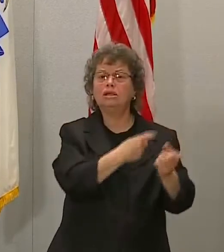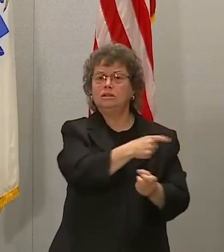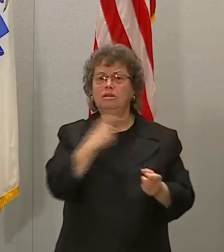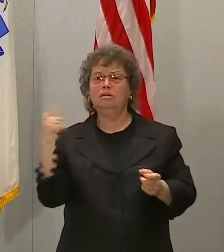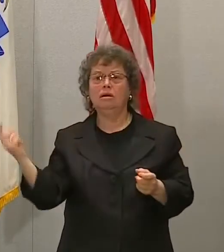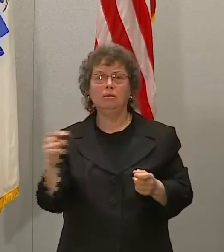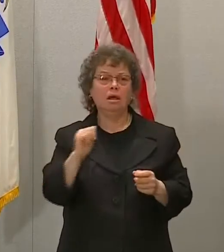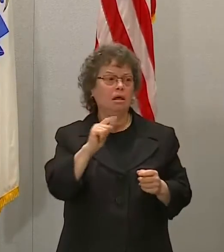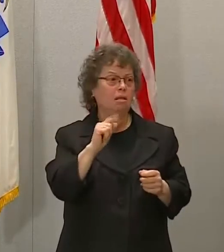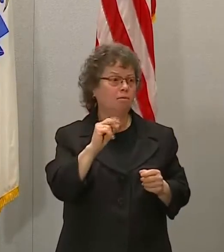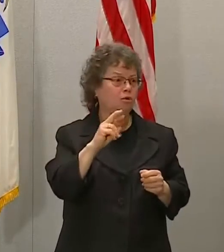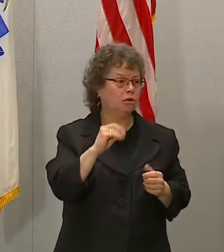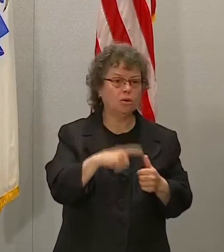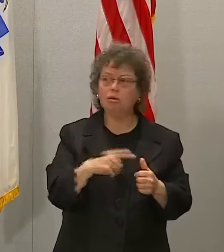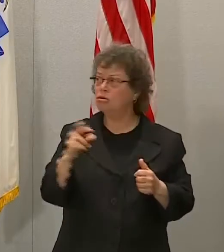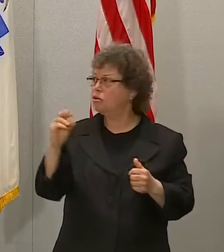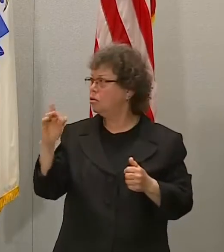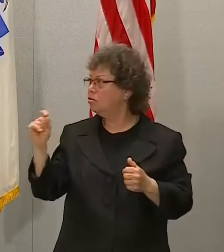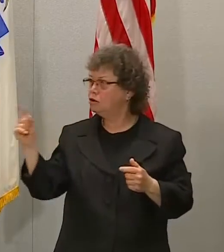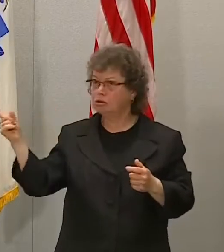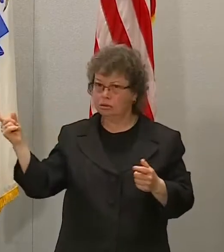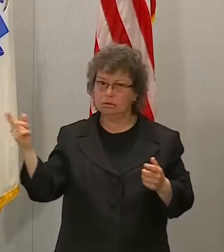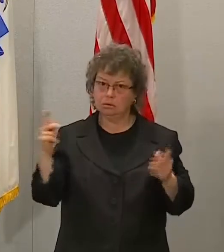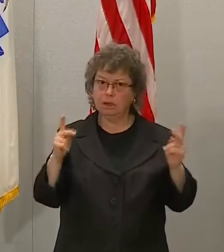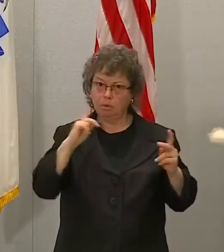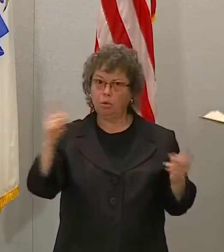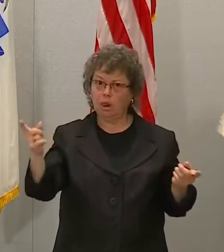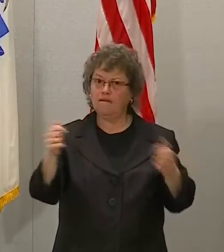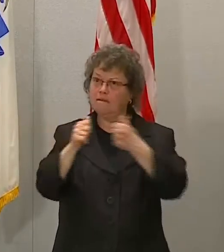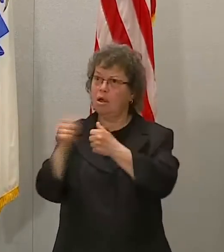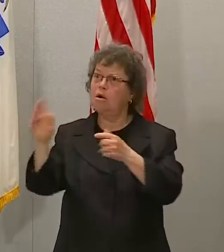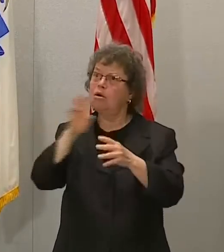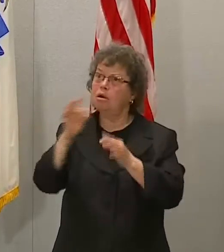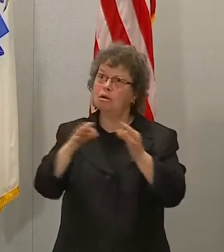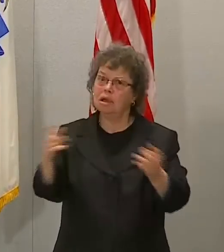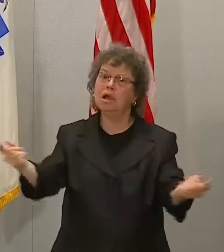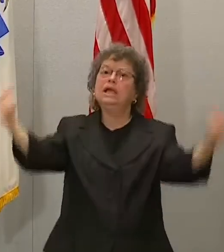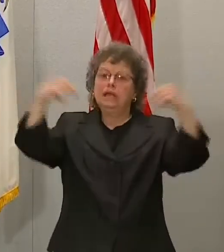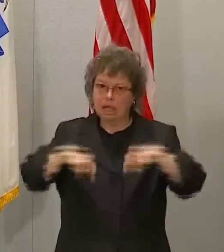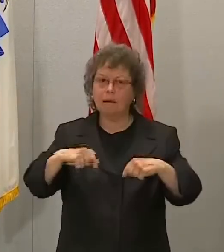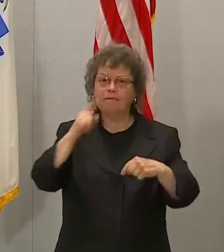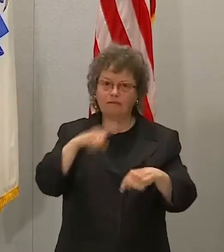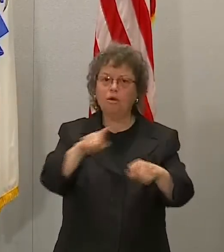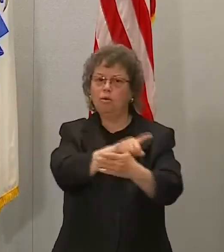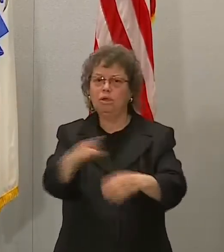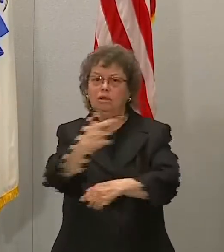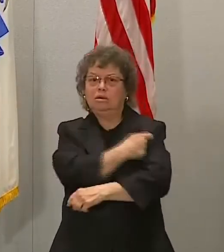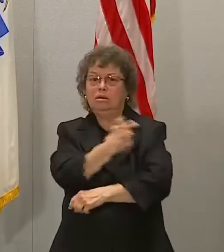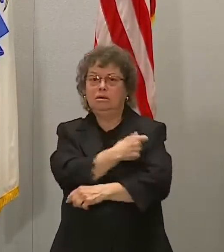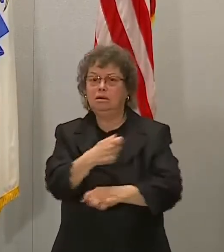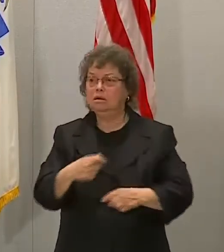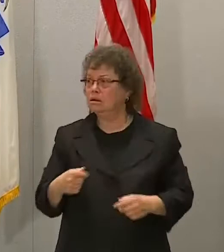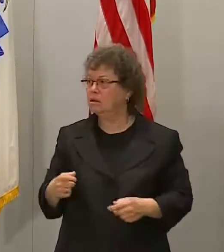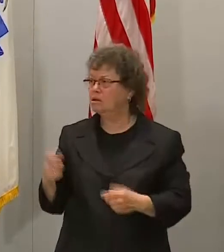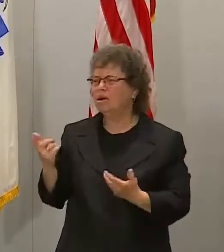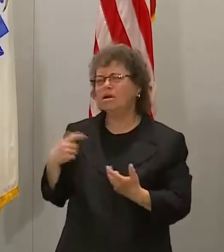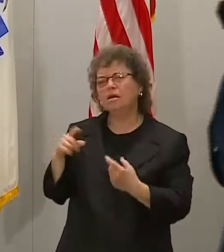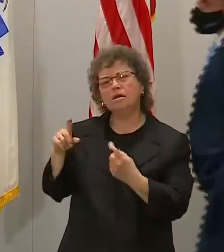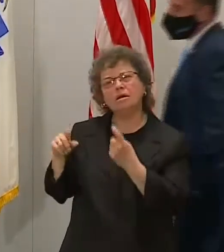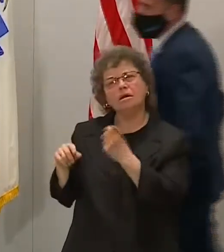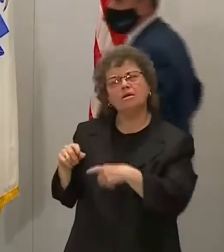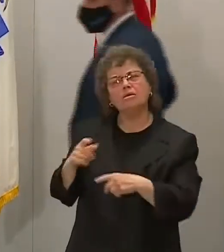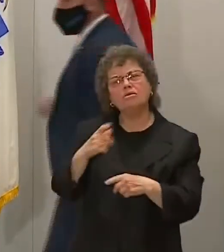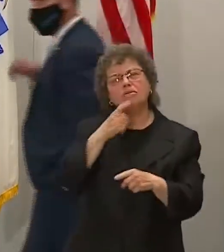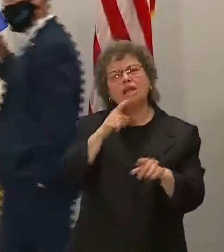or Robert want to speak specifically to that. Just tell me about how it would be so effective, like the whole process of doing a Red Sox, can